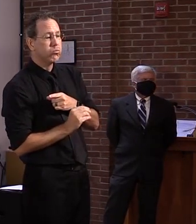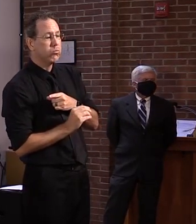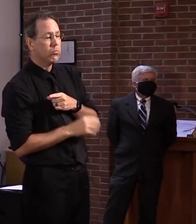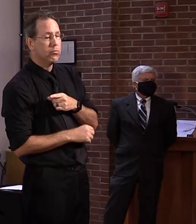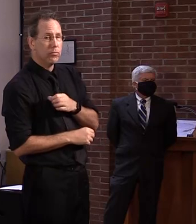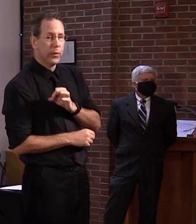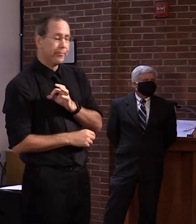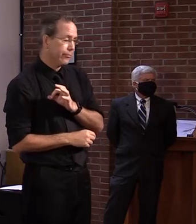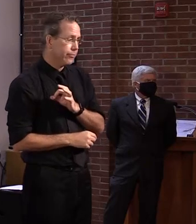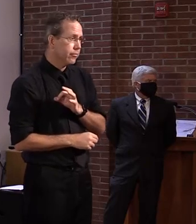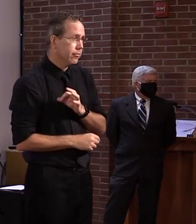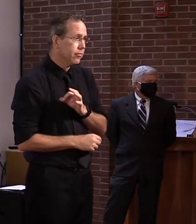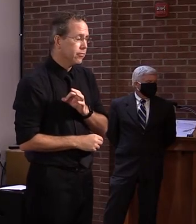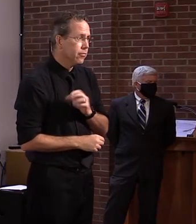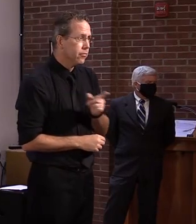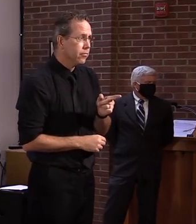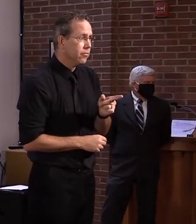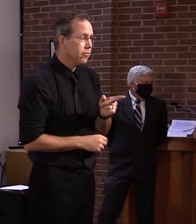Governor,